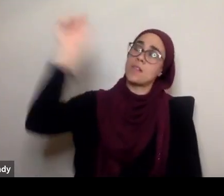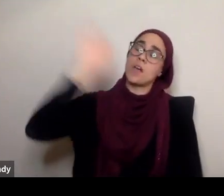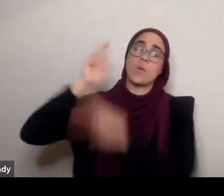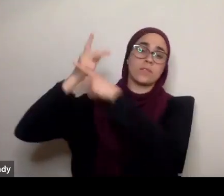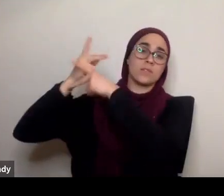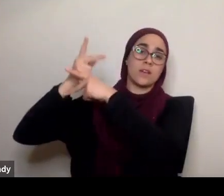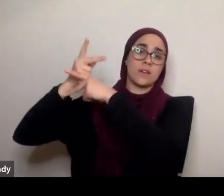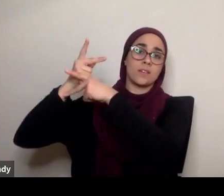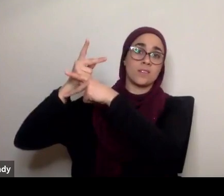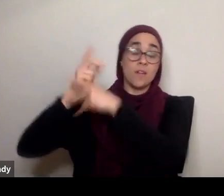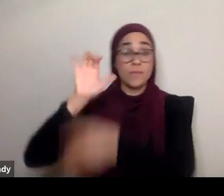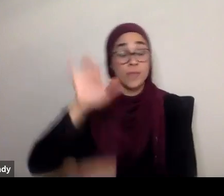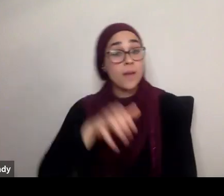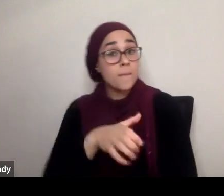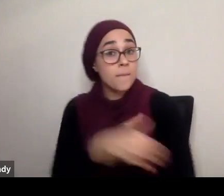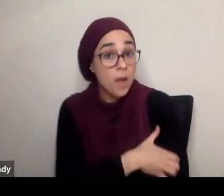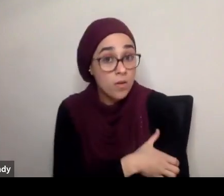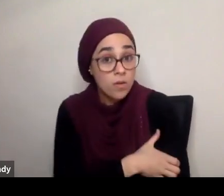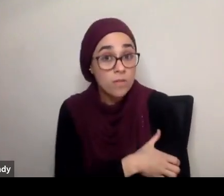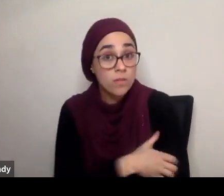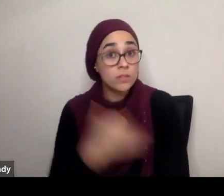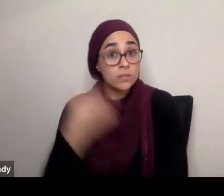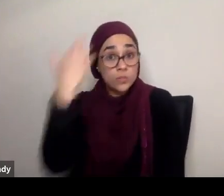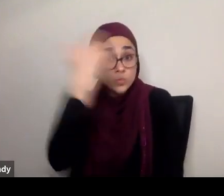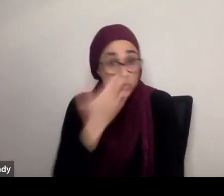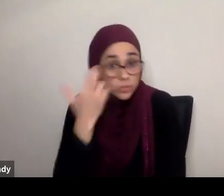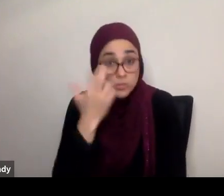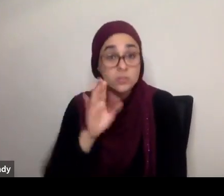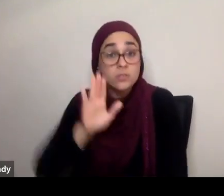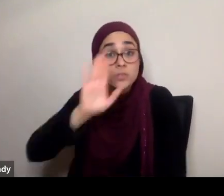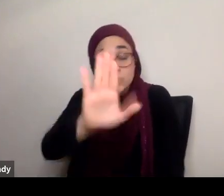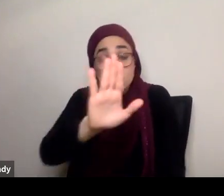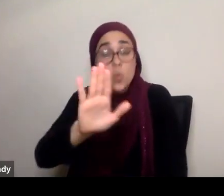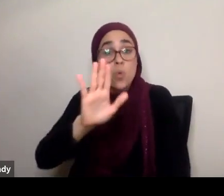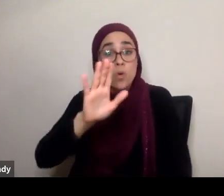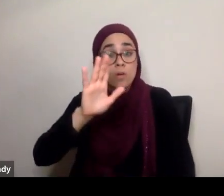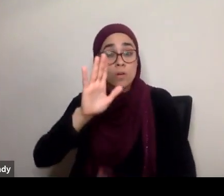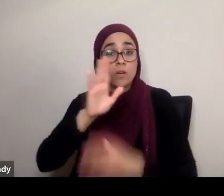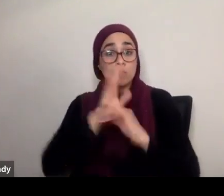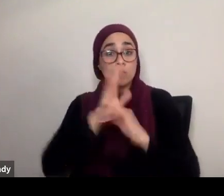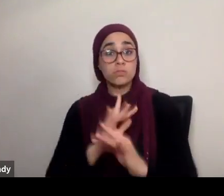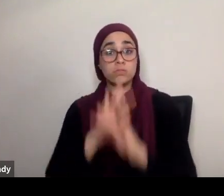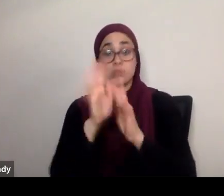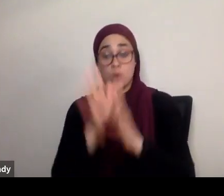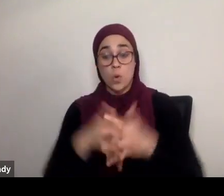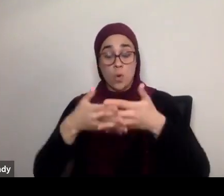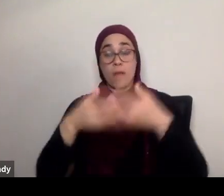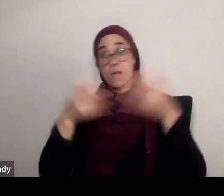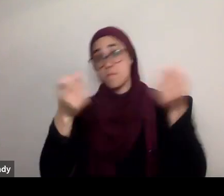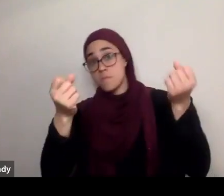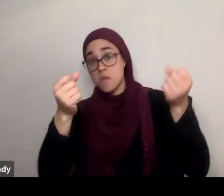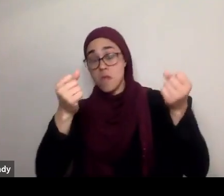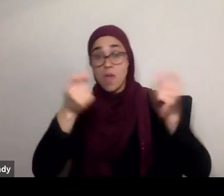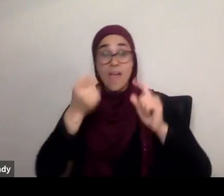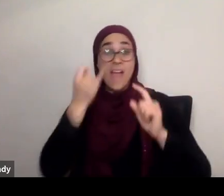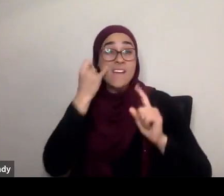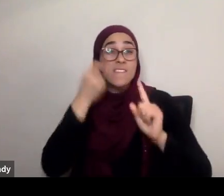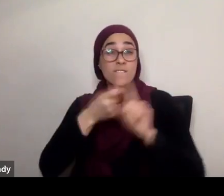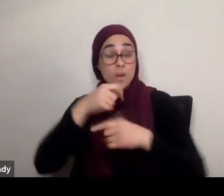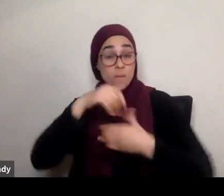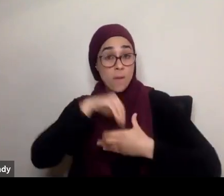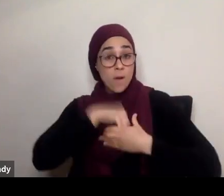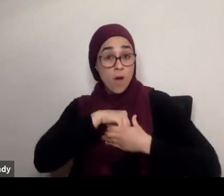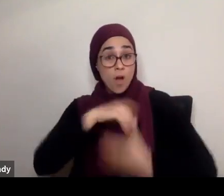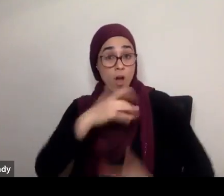powerful because it goes to show you that your act of recitation, if it's coming from the heart, it's going to be a flowing process.